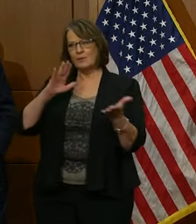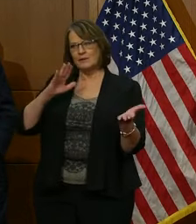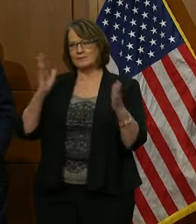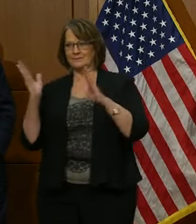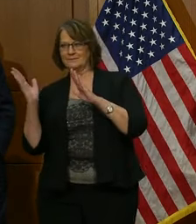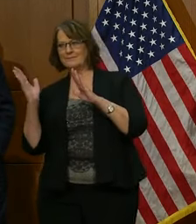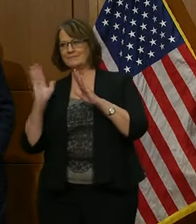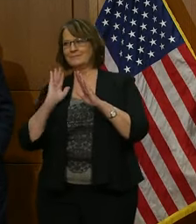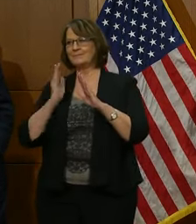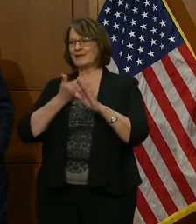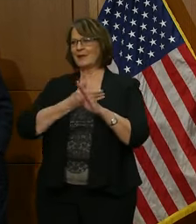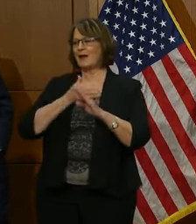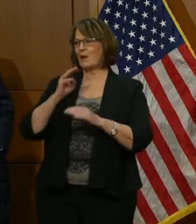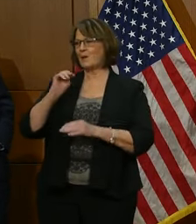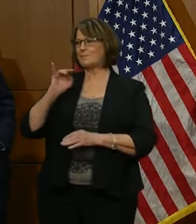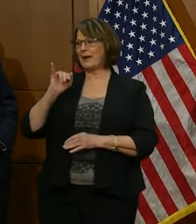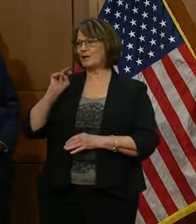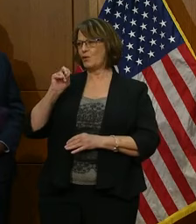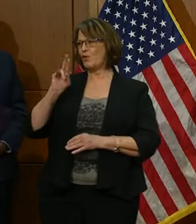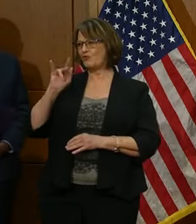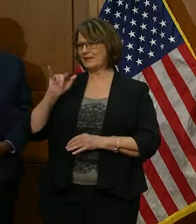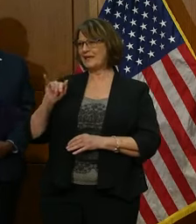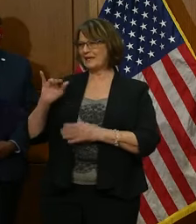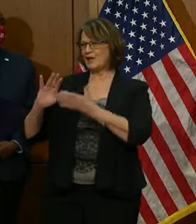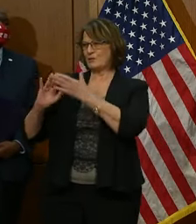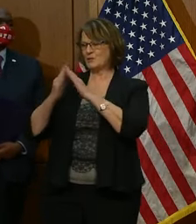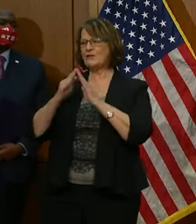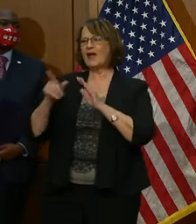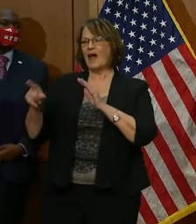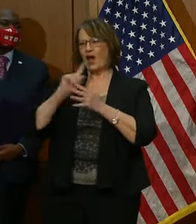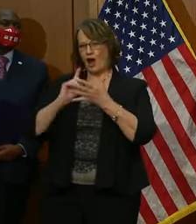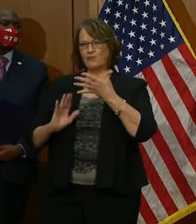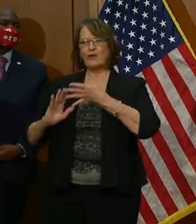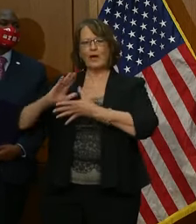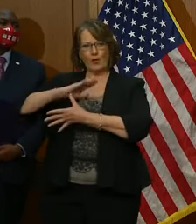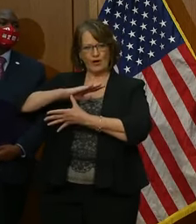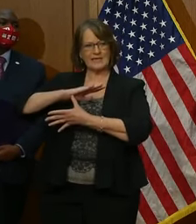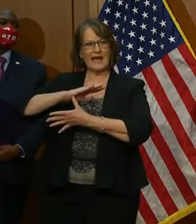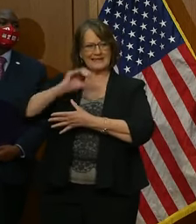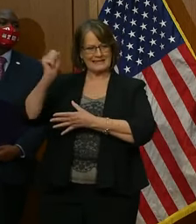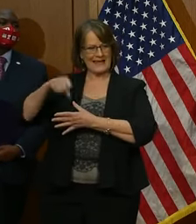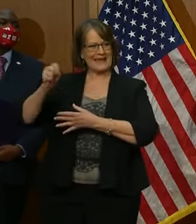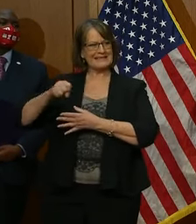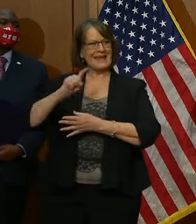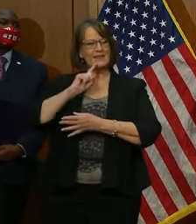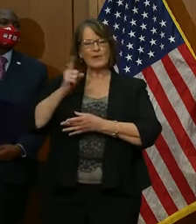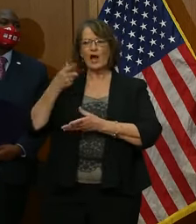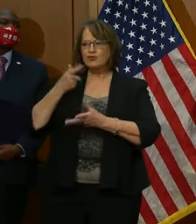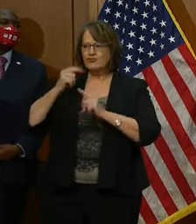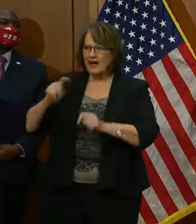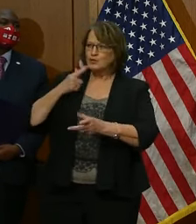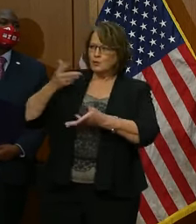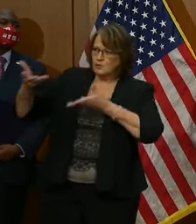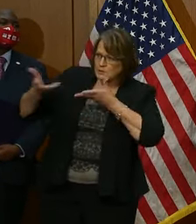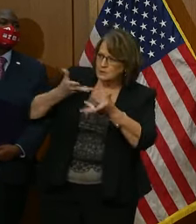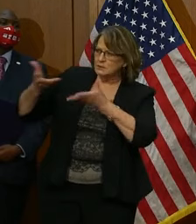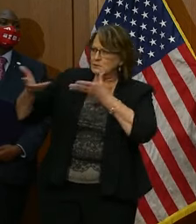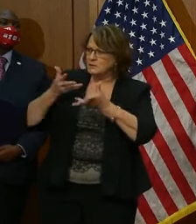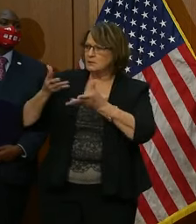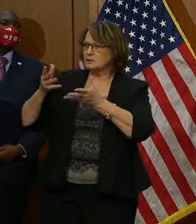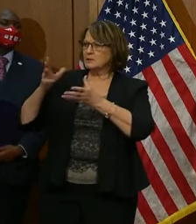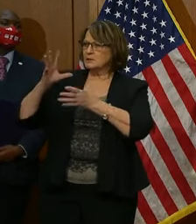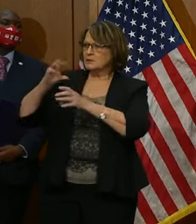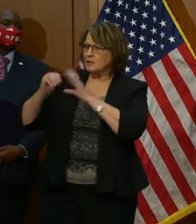communities, and so they are being prioritized. Concurrently, there are efforts to engage and communicate with the African-American